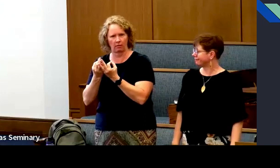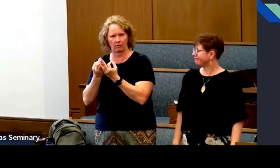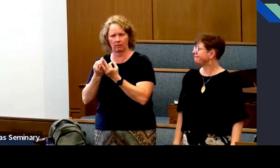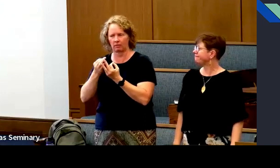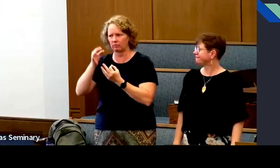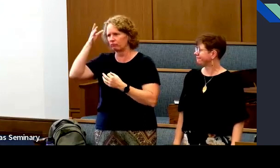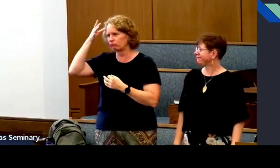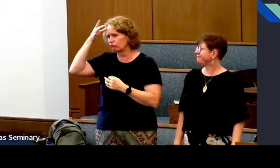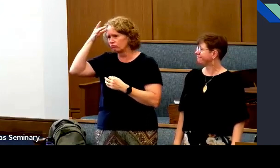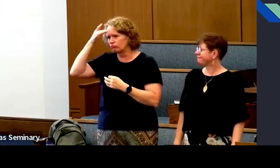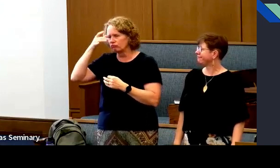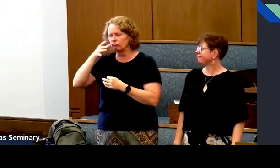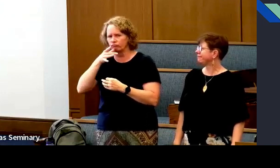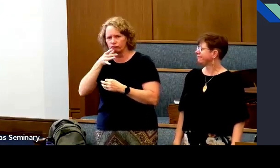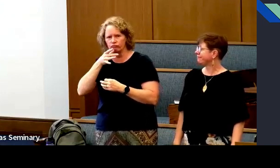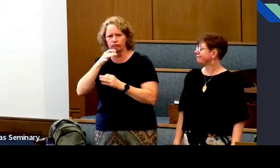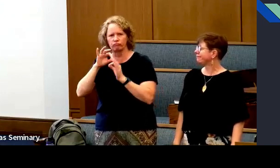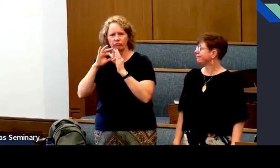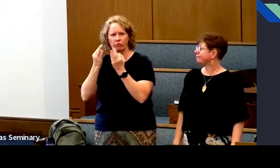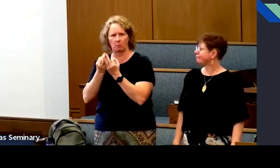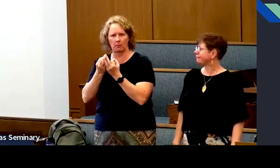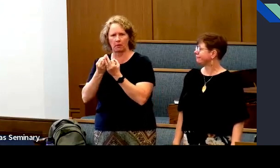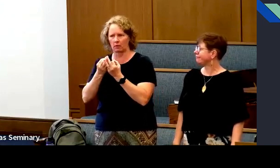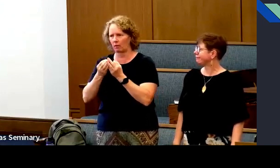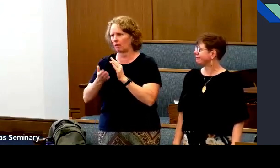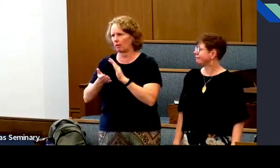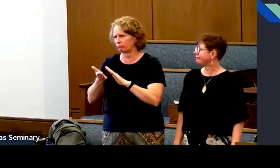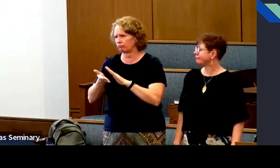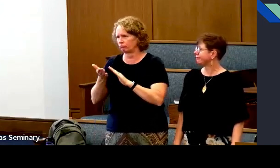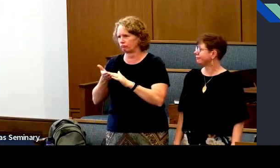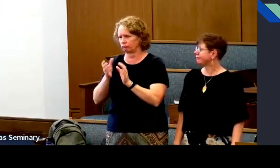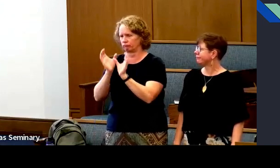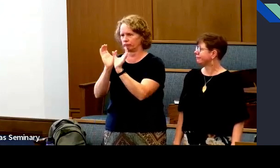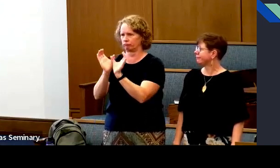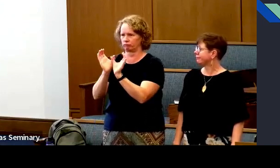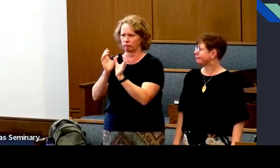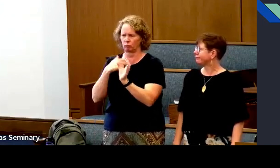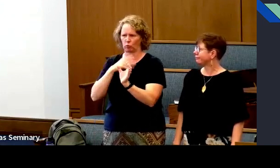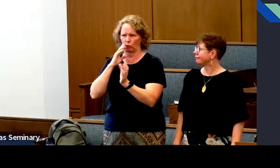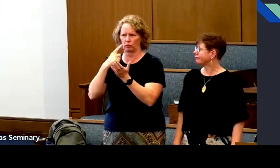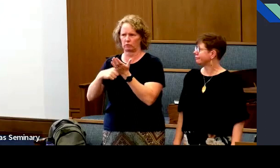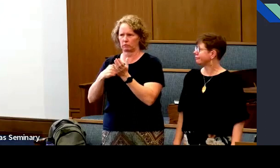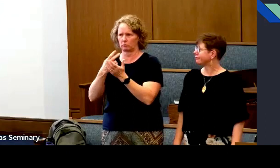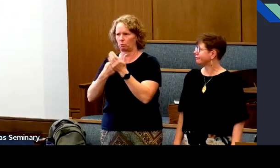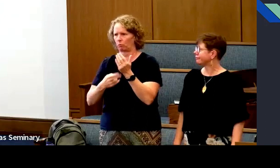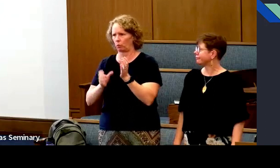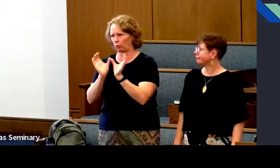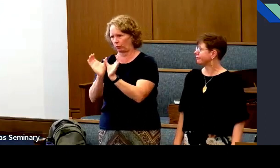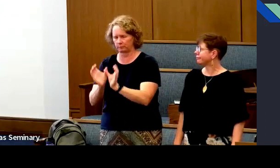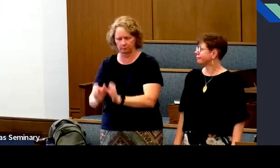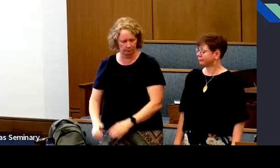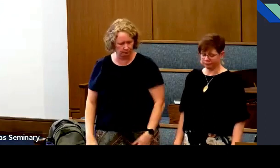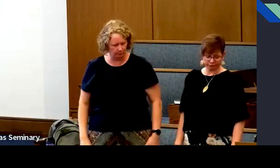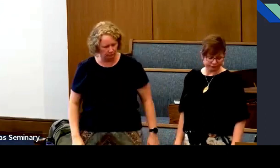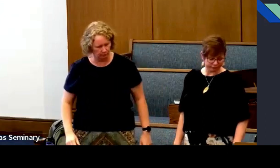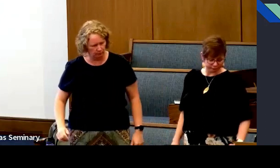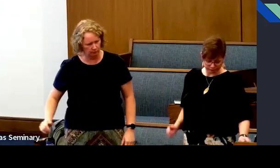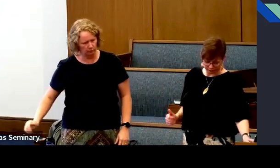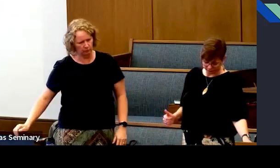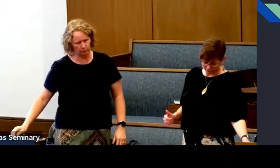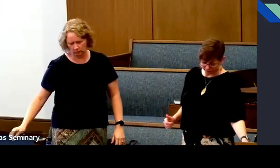We also have families where fathers and mothers, where fathers preside, and mothers and fathers are equals.